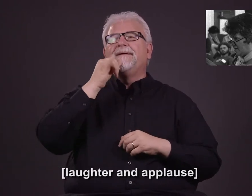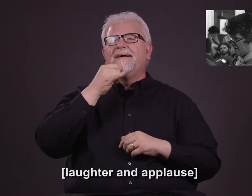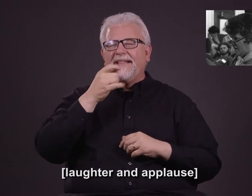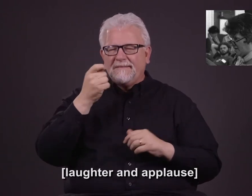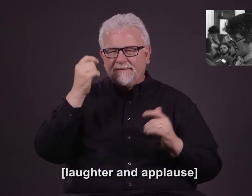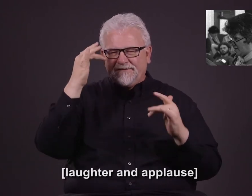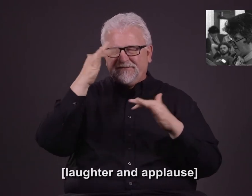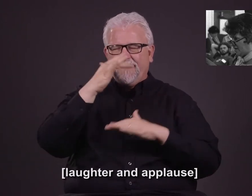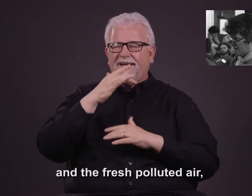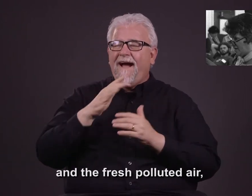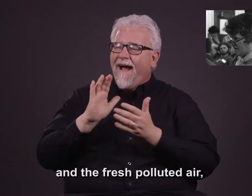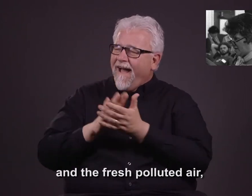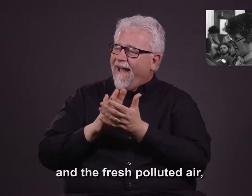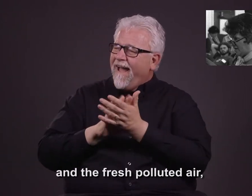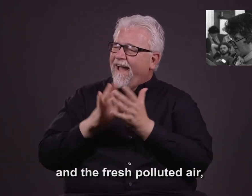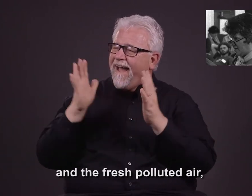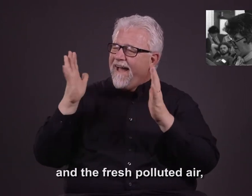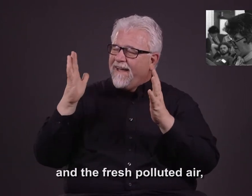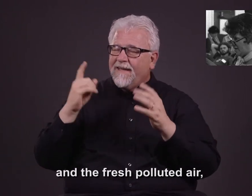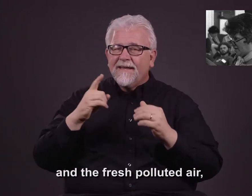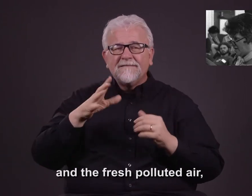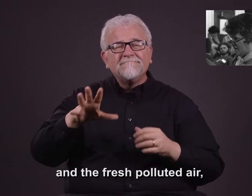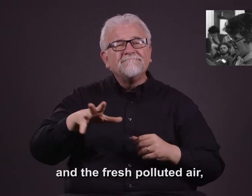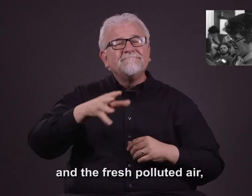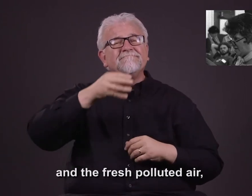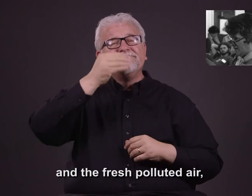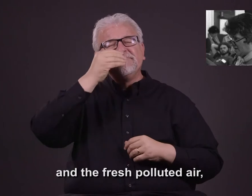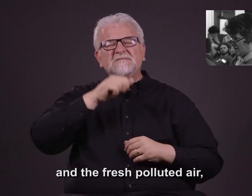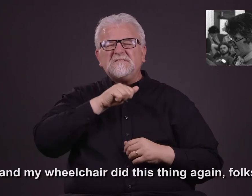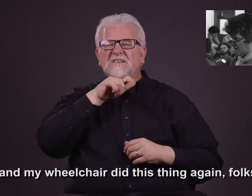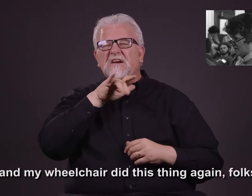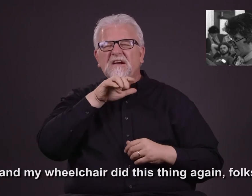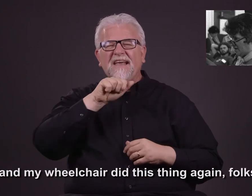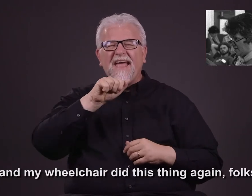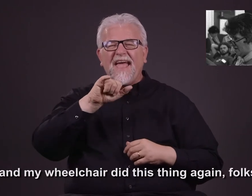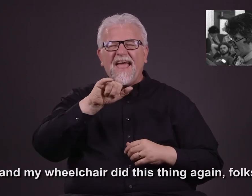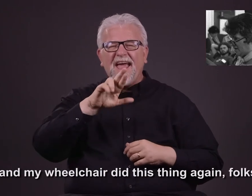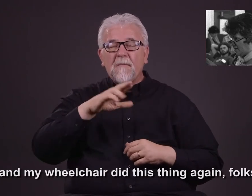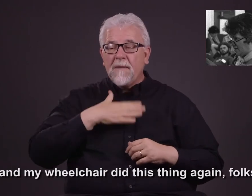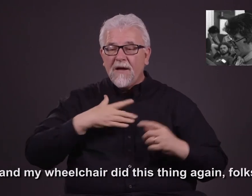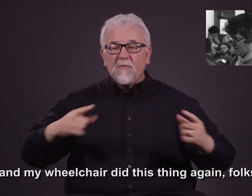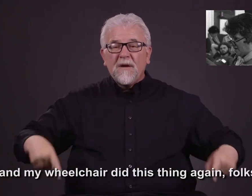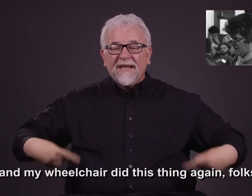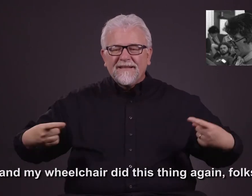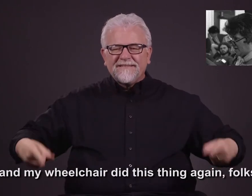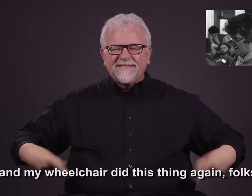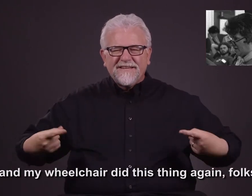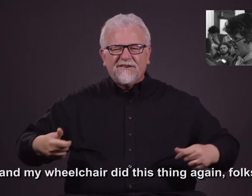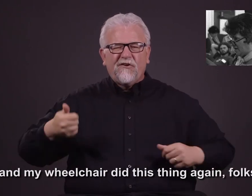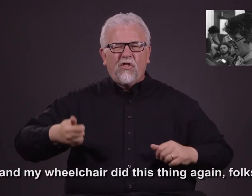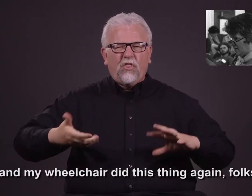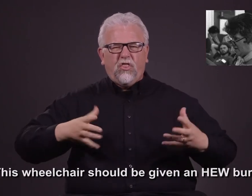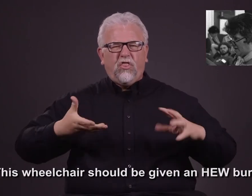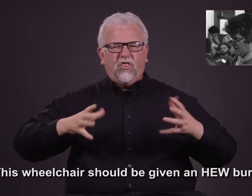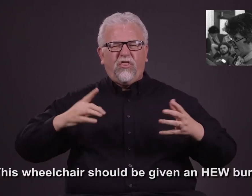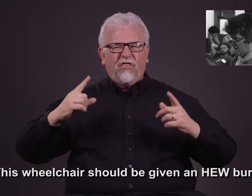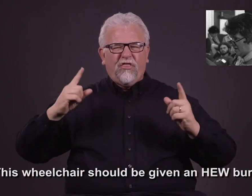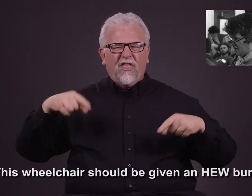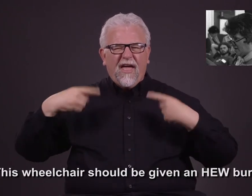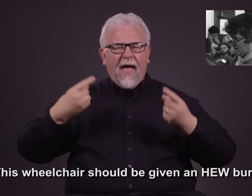And fresh, polluted air. And my wheelchair did this thing again, folks. This wheelchair should